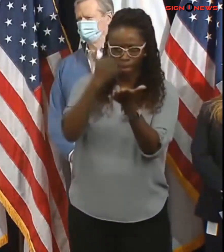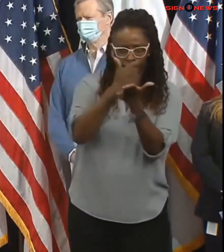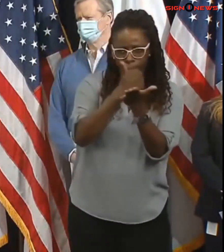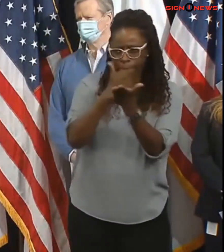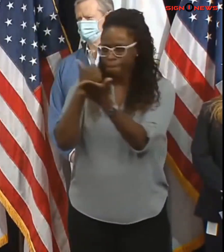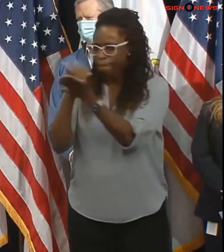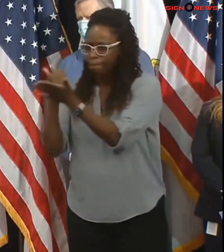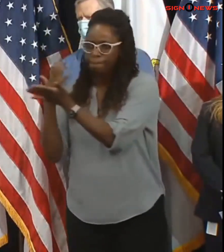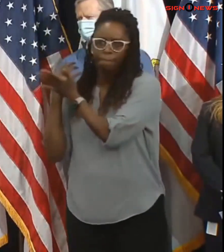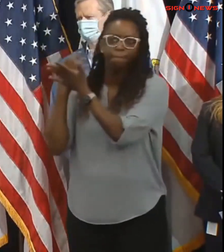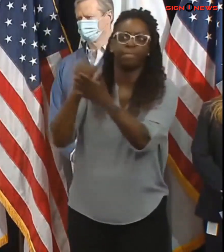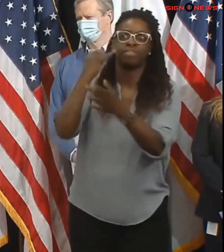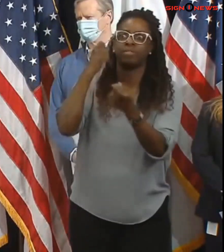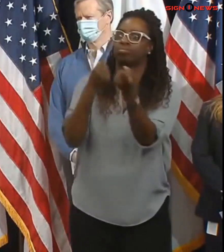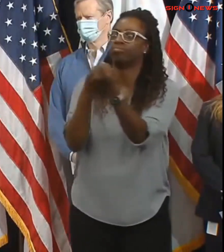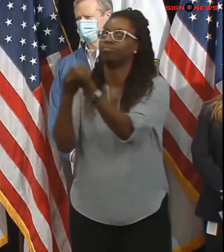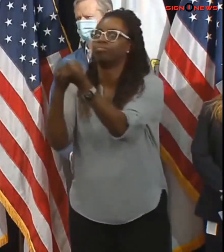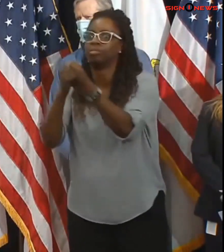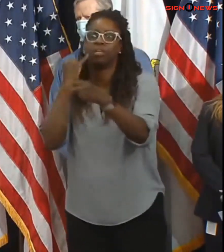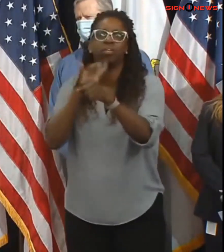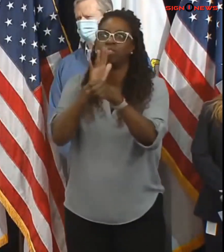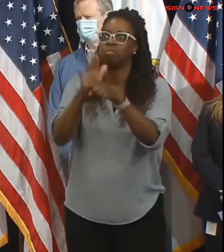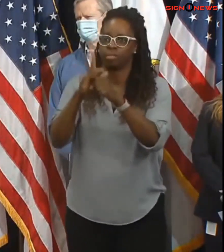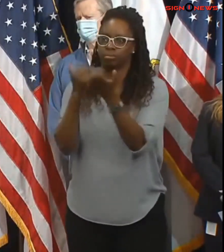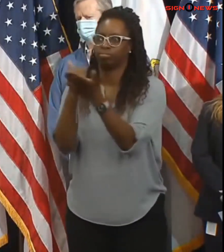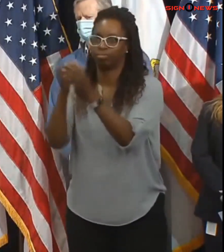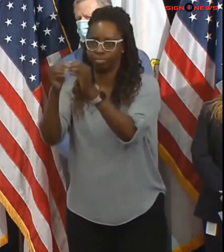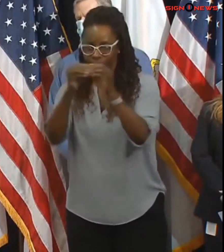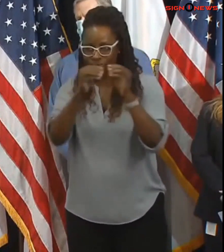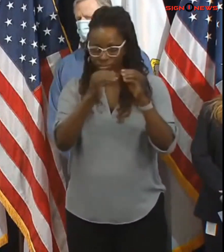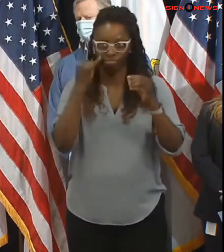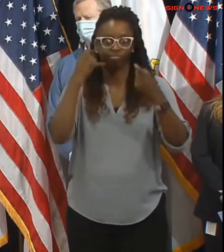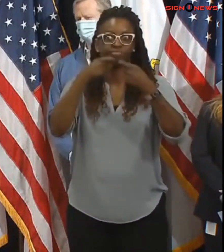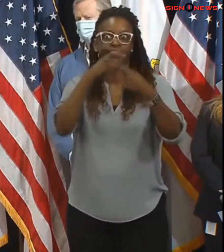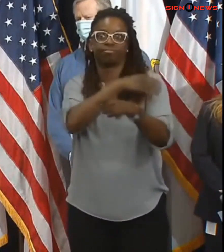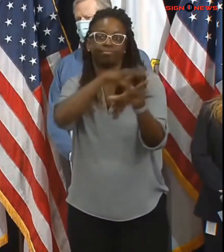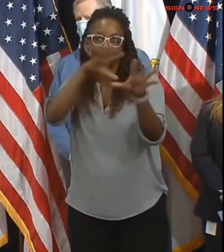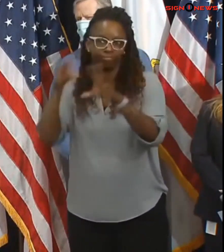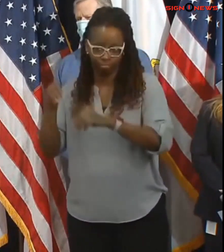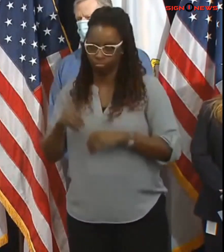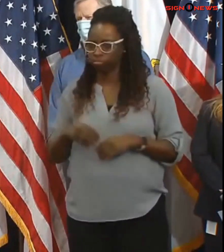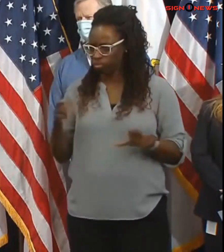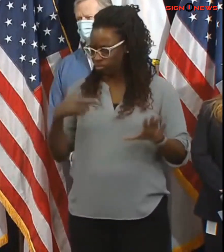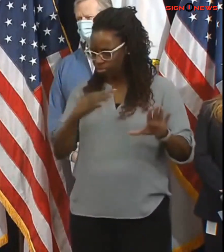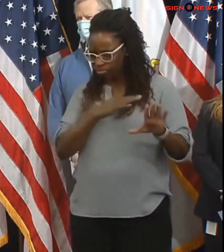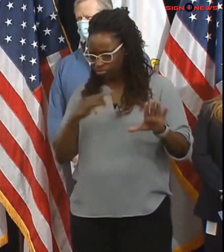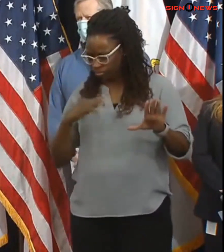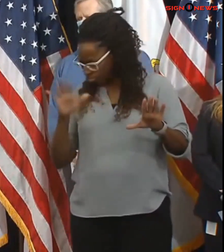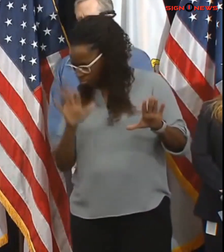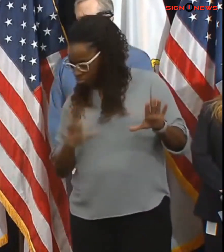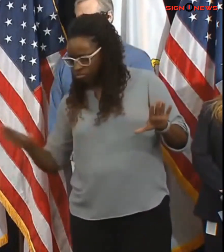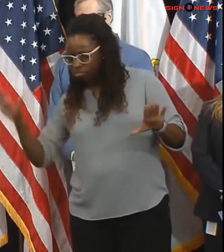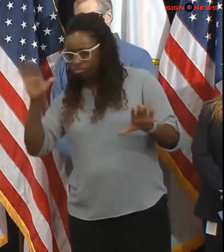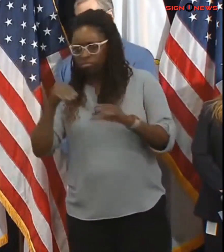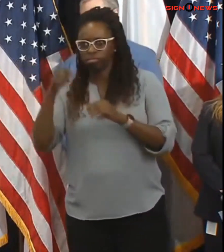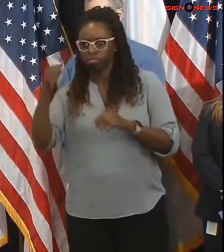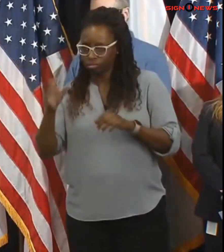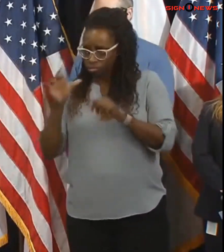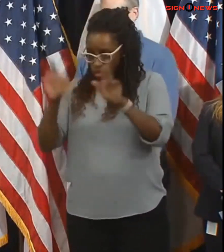outages these crews have been staged across the state in critical locations so they're there before the snow starts falling including on the north